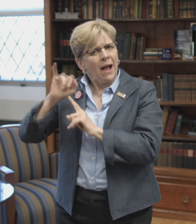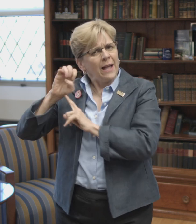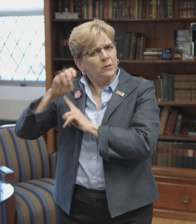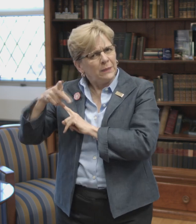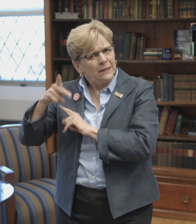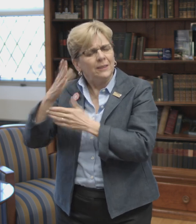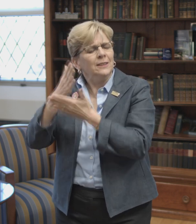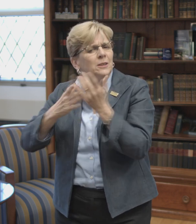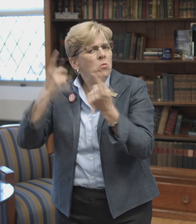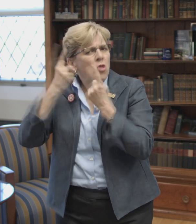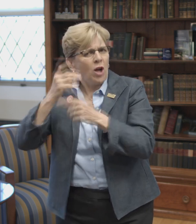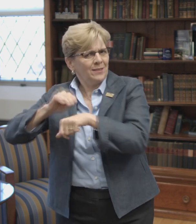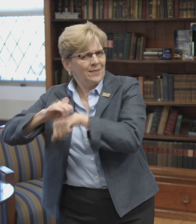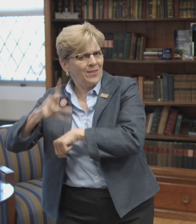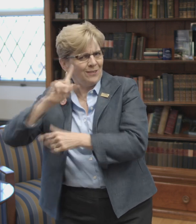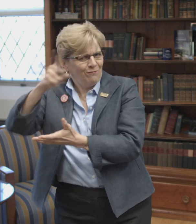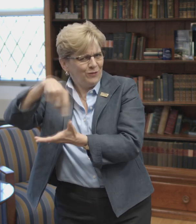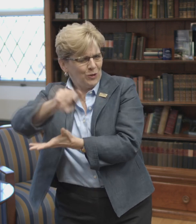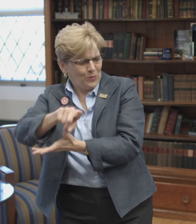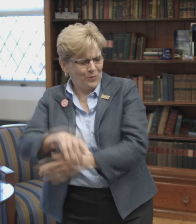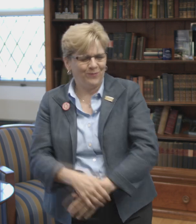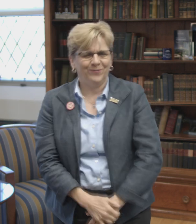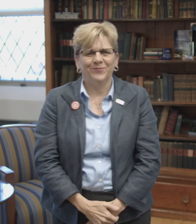talking about IEPs and some thoughts and advice for you on that topic.